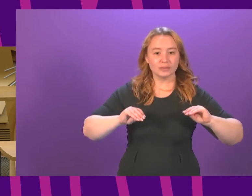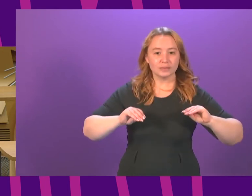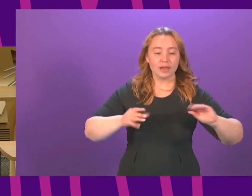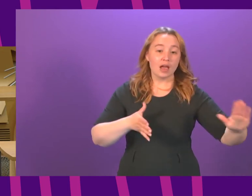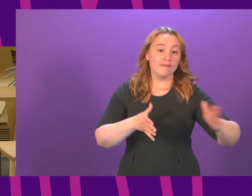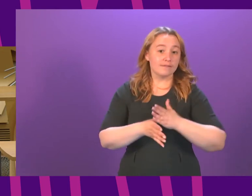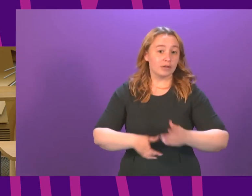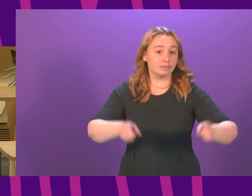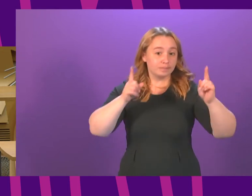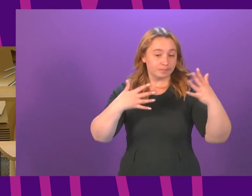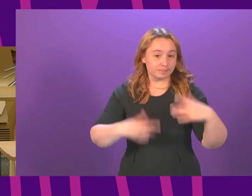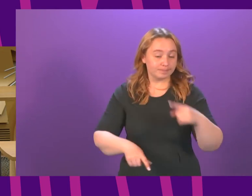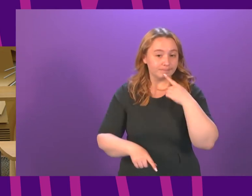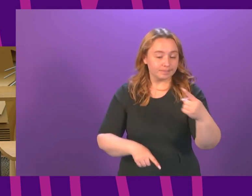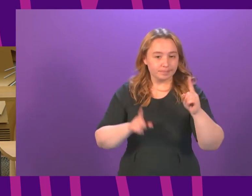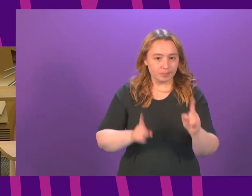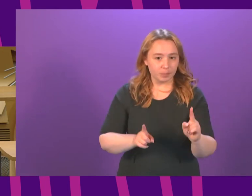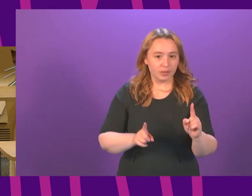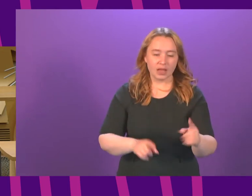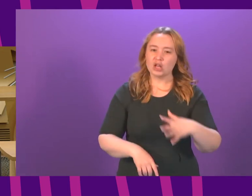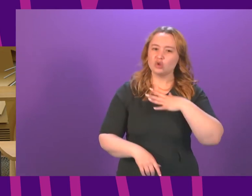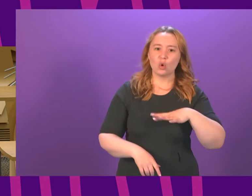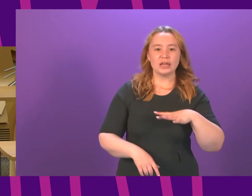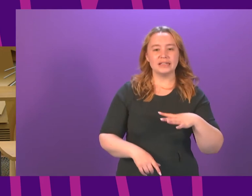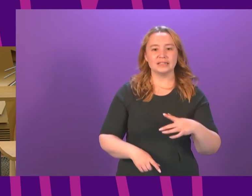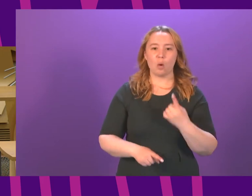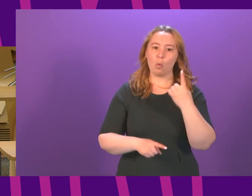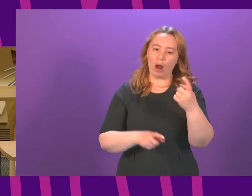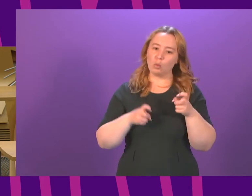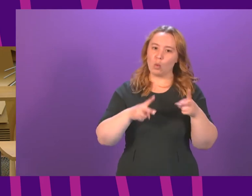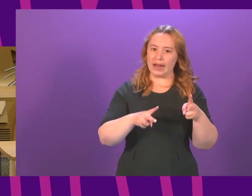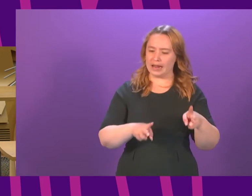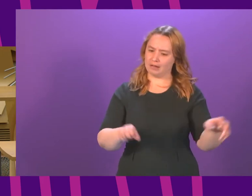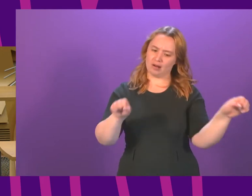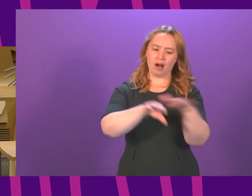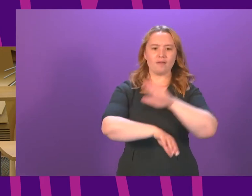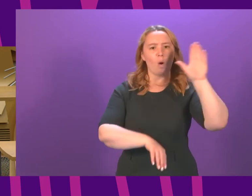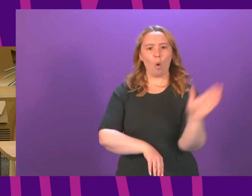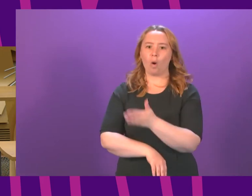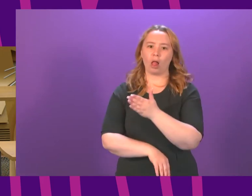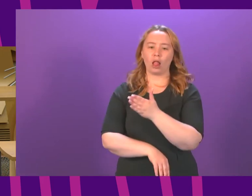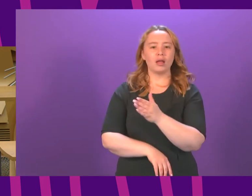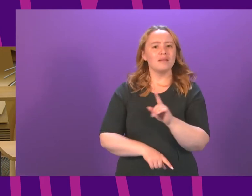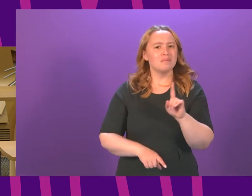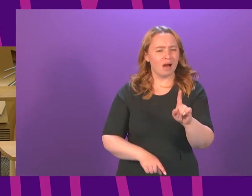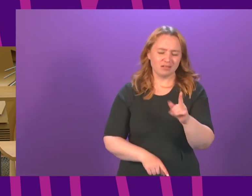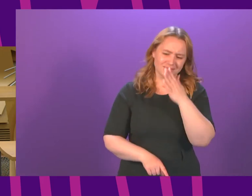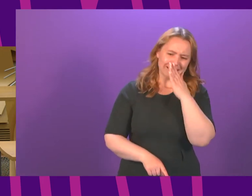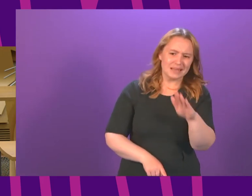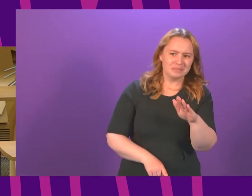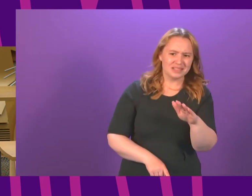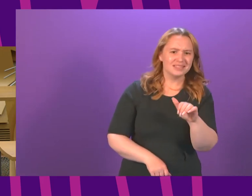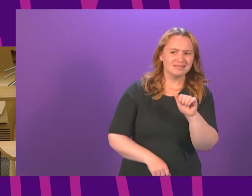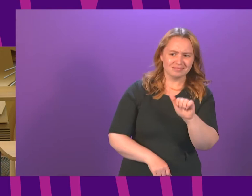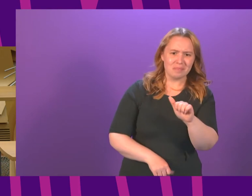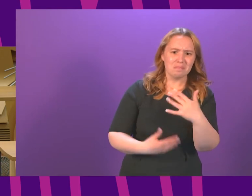First Minister also said today that we don't need to apply a one-size-fits-all approach, but it seems that's exactly what's